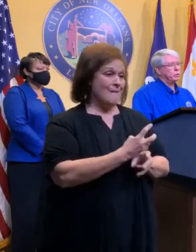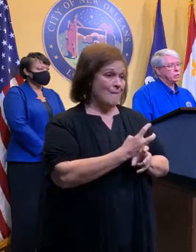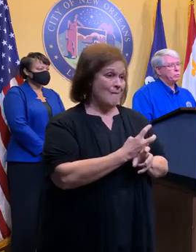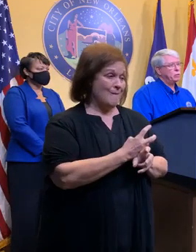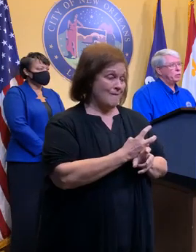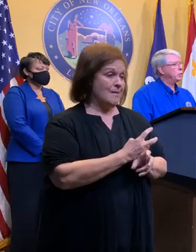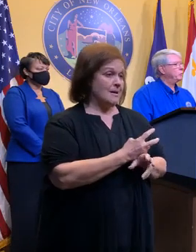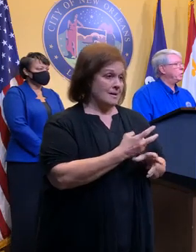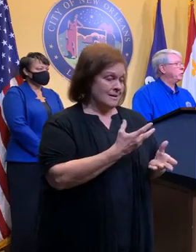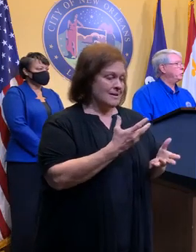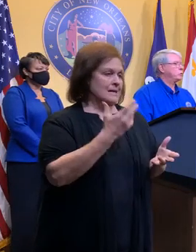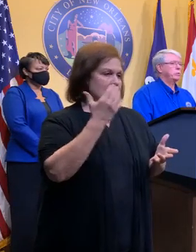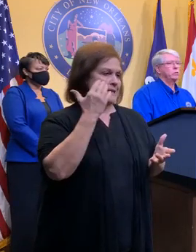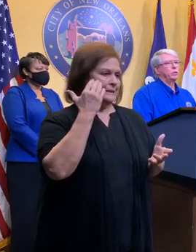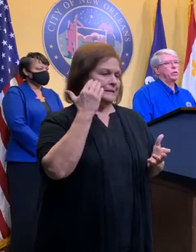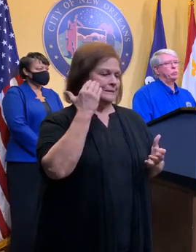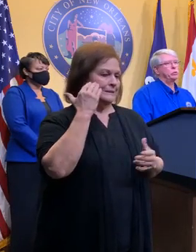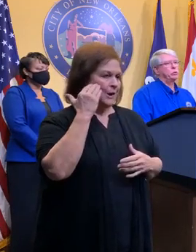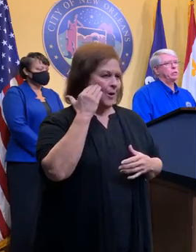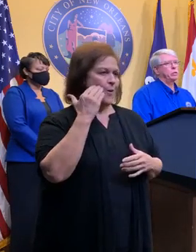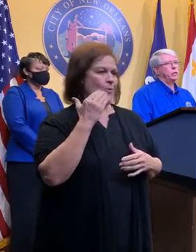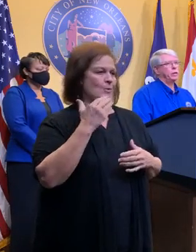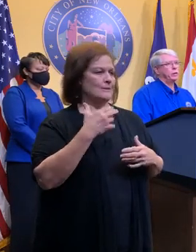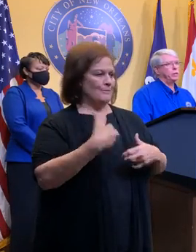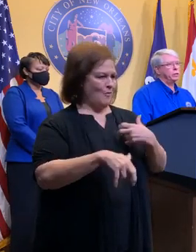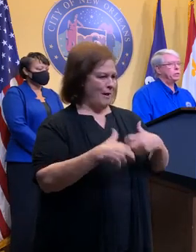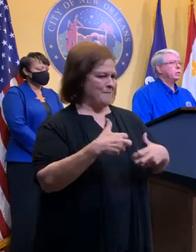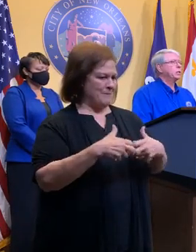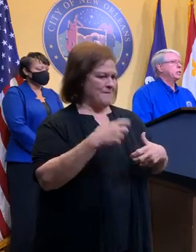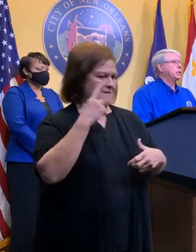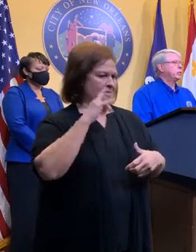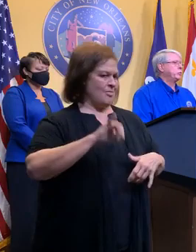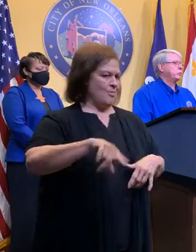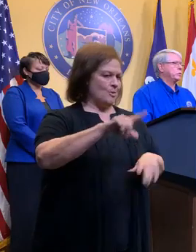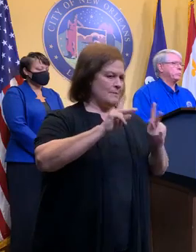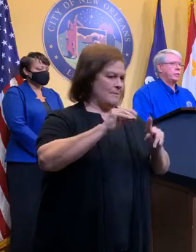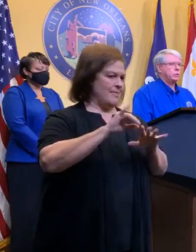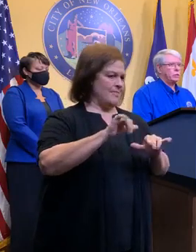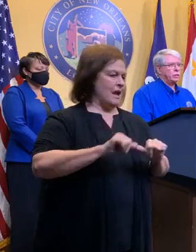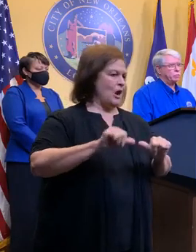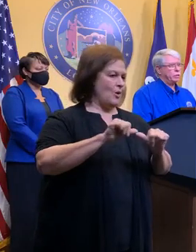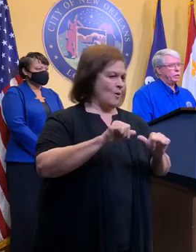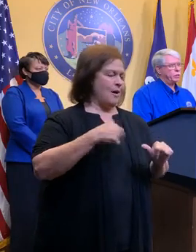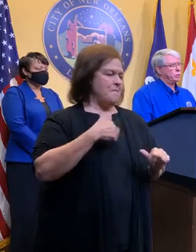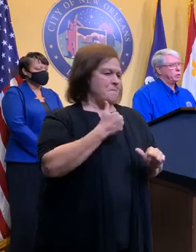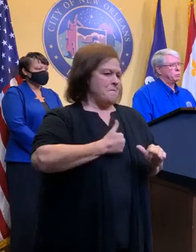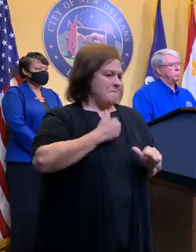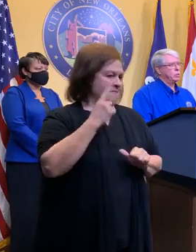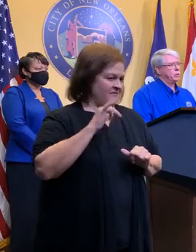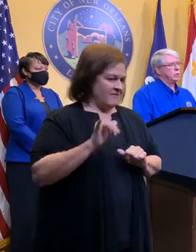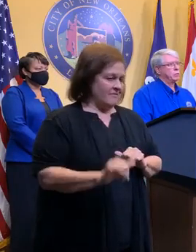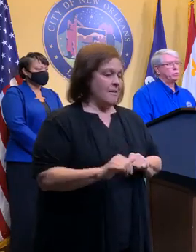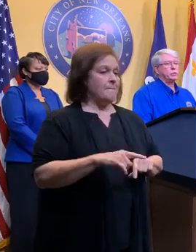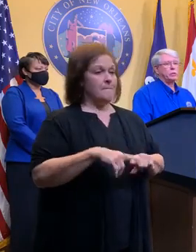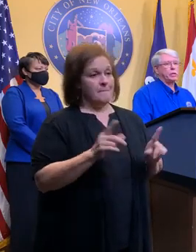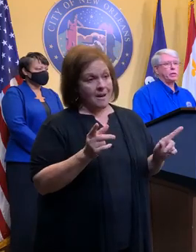We know that's a little bit of an inconvenience to the neighborhood in that area. We certainly apologize for that. But at the present